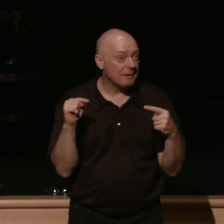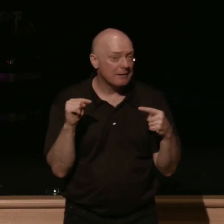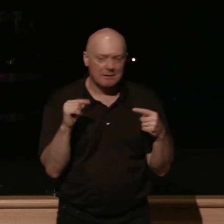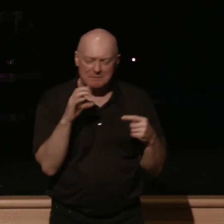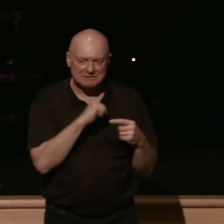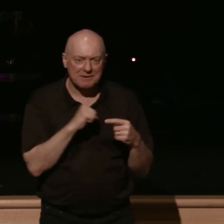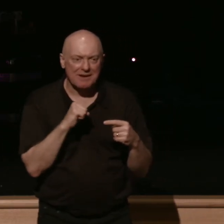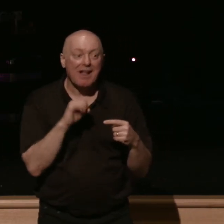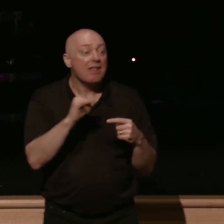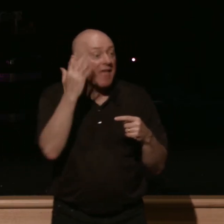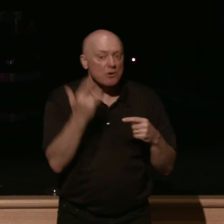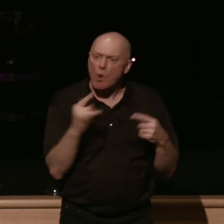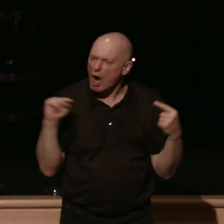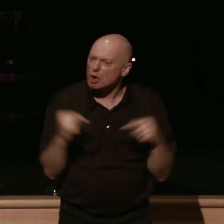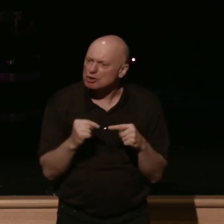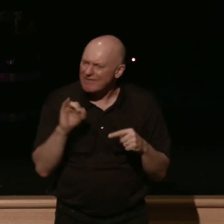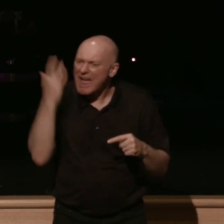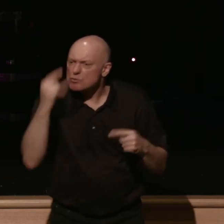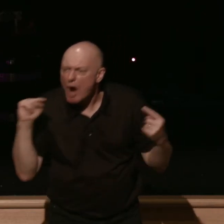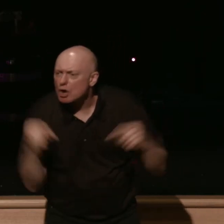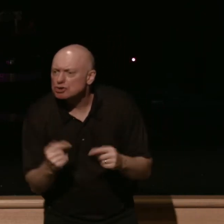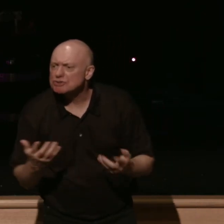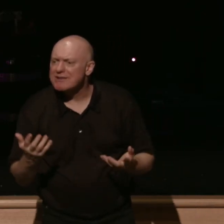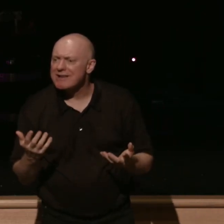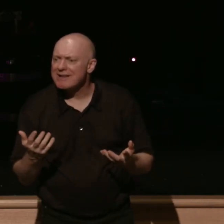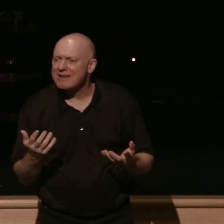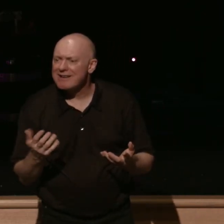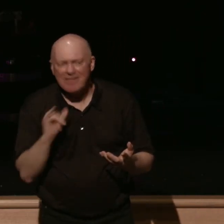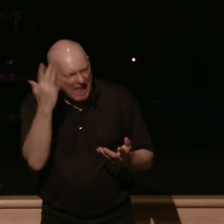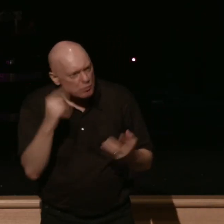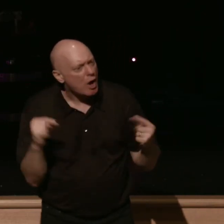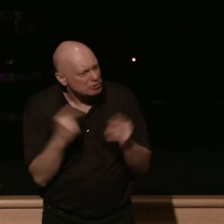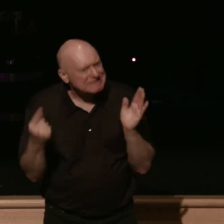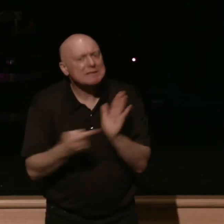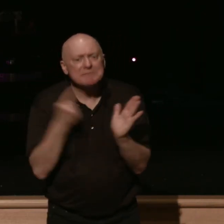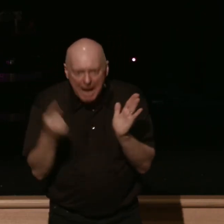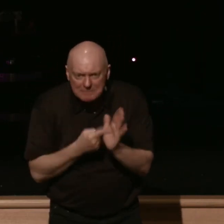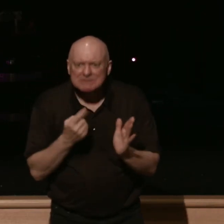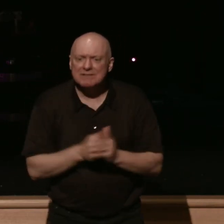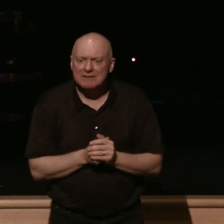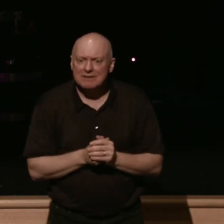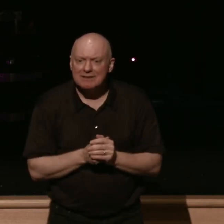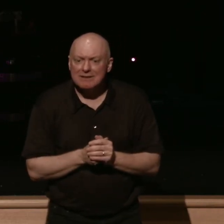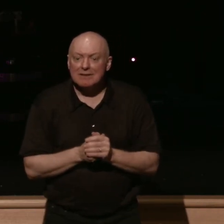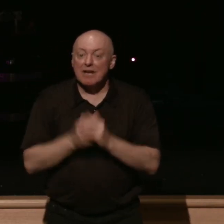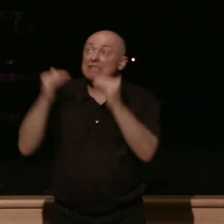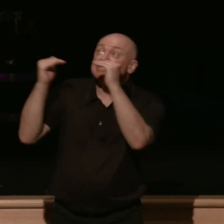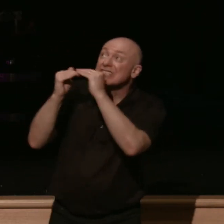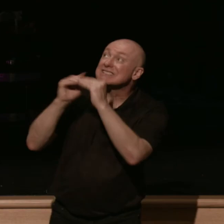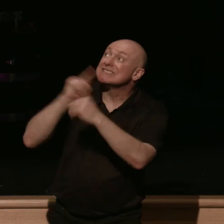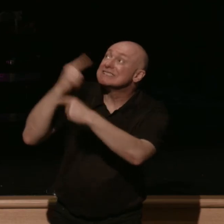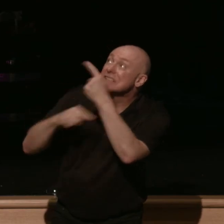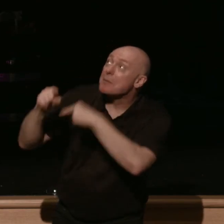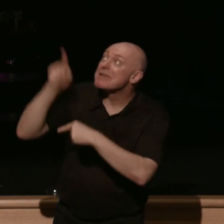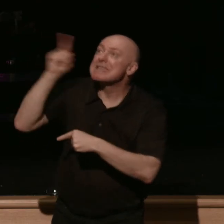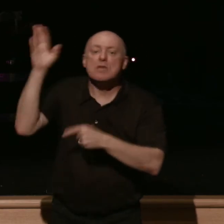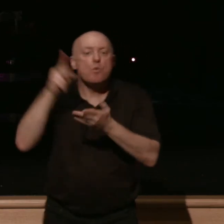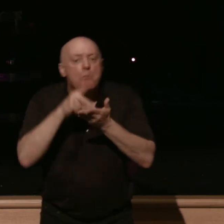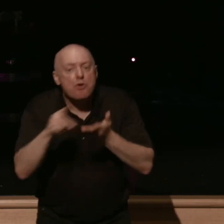this is why it hurts this is why it hurts sometimes justice is coming and he's going to purify justice is